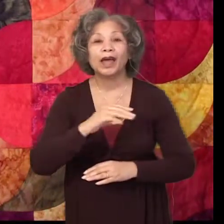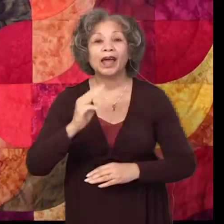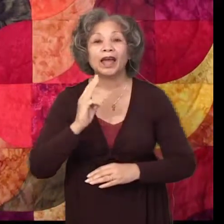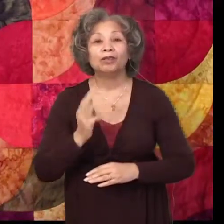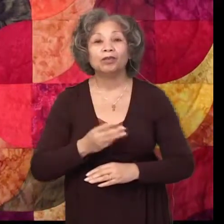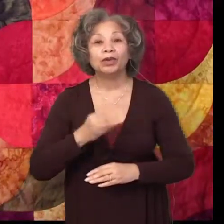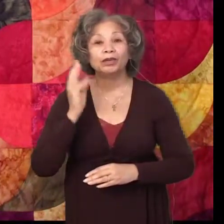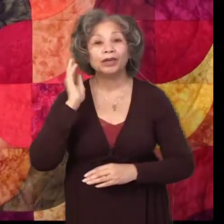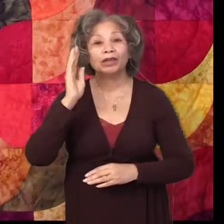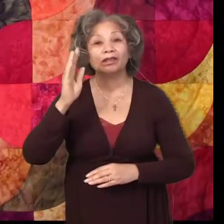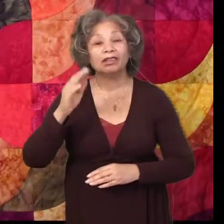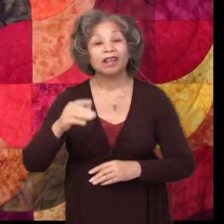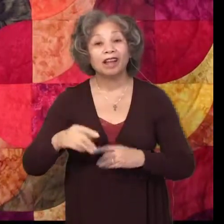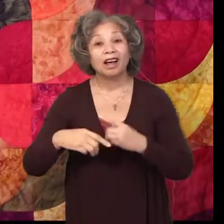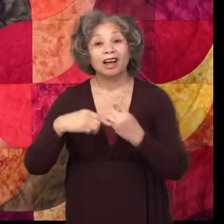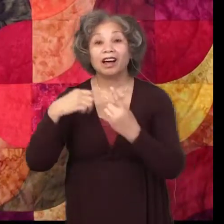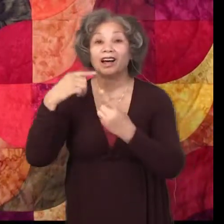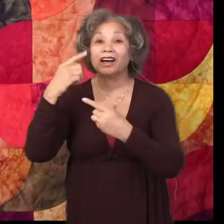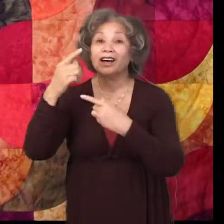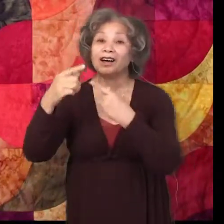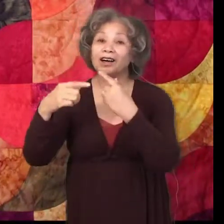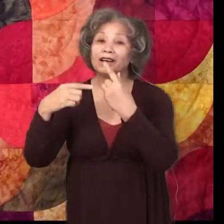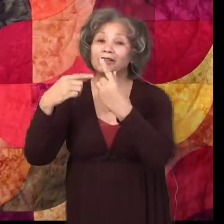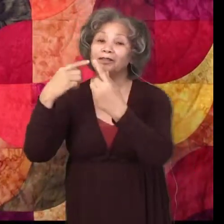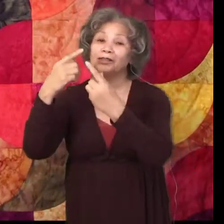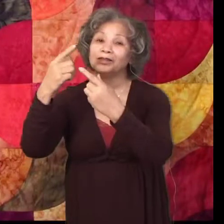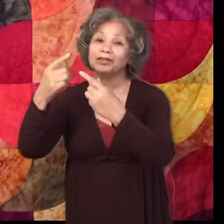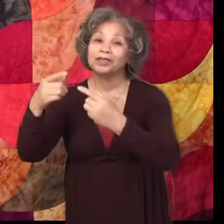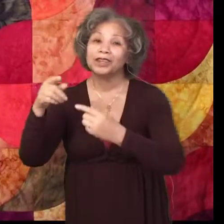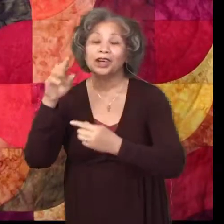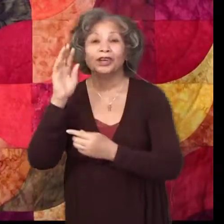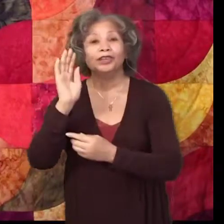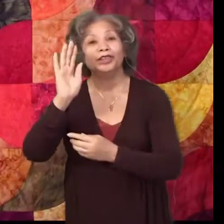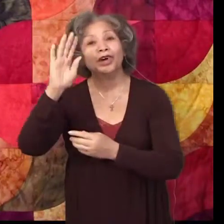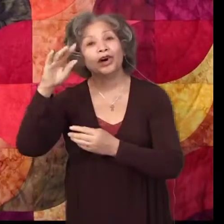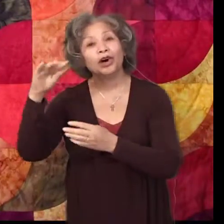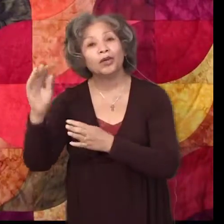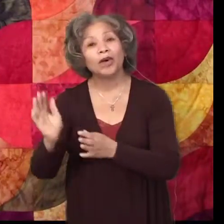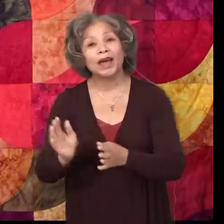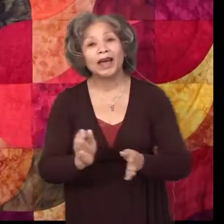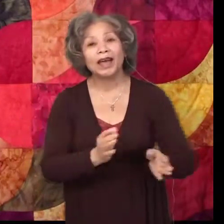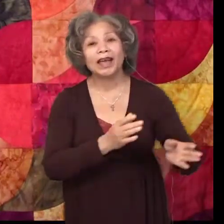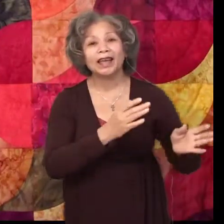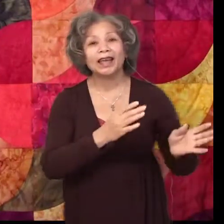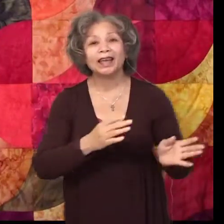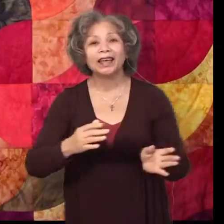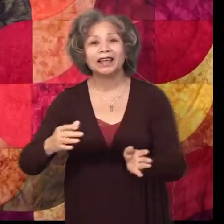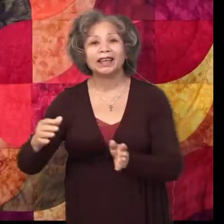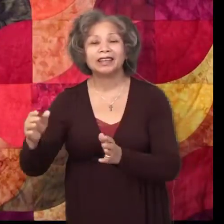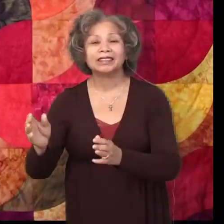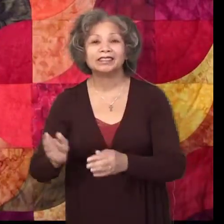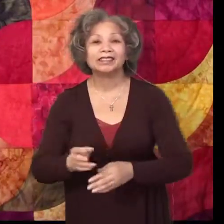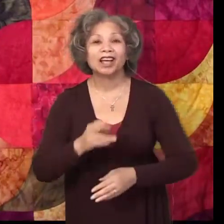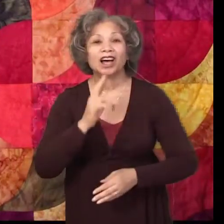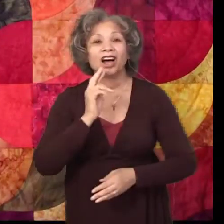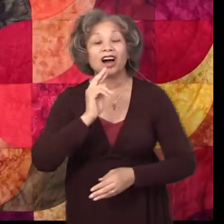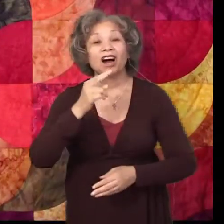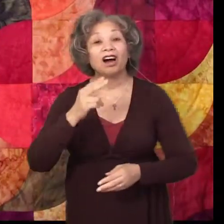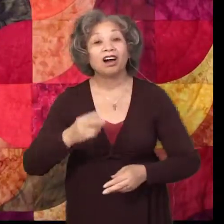and we will come. Your ways are